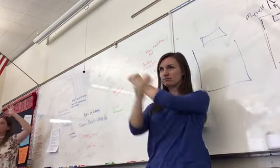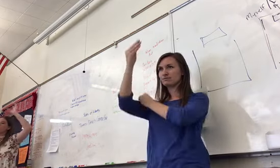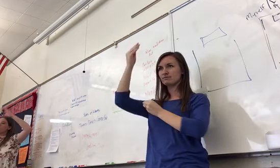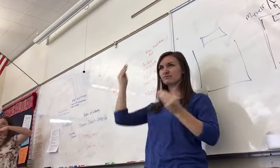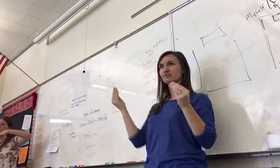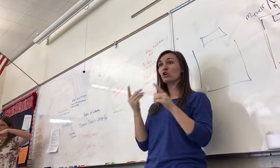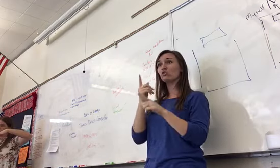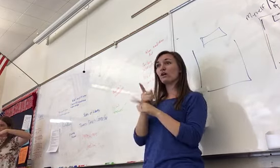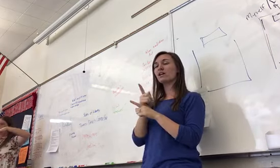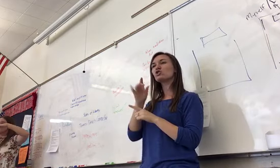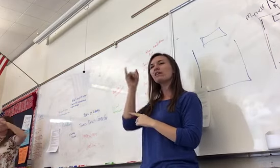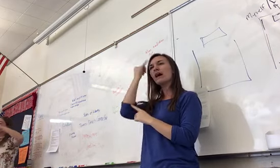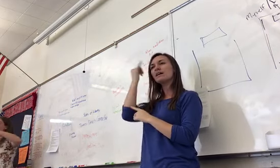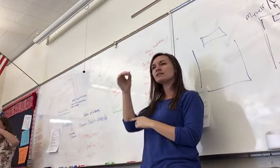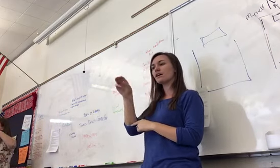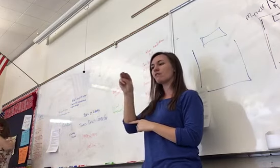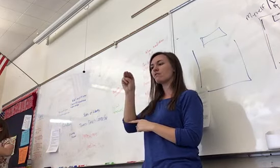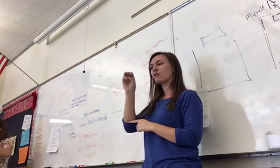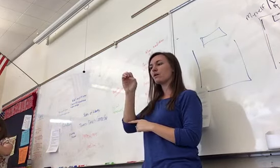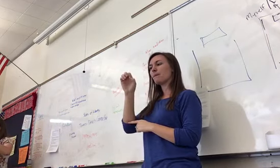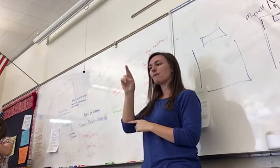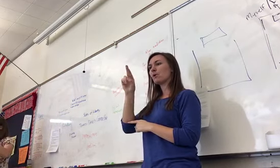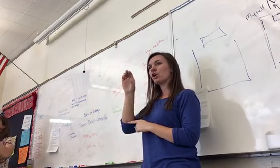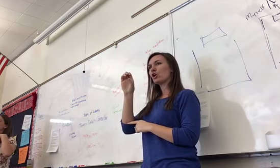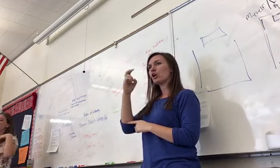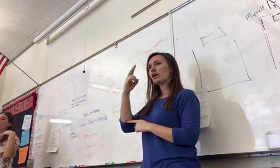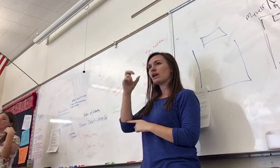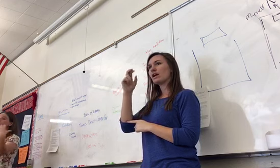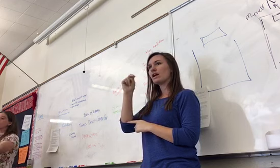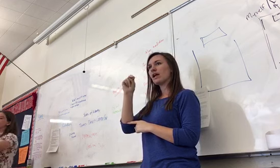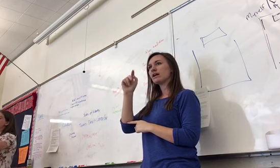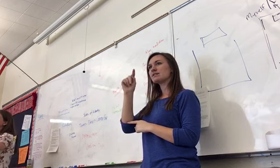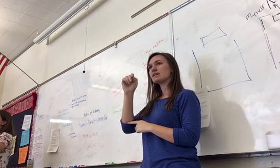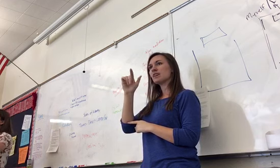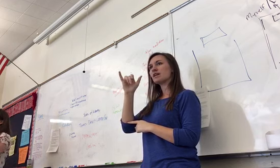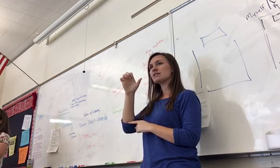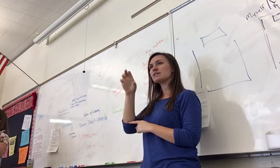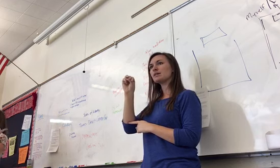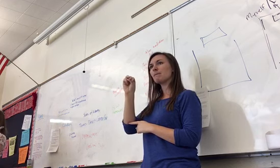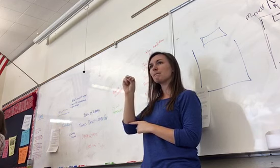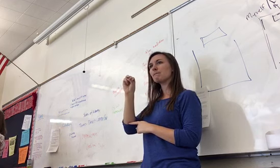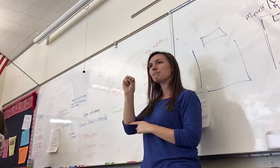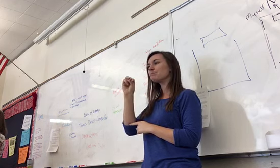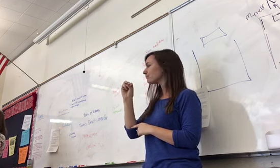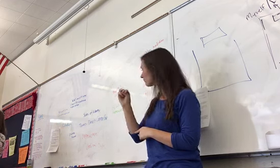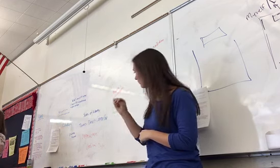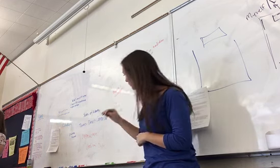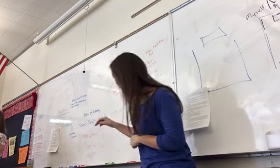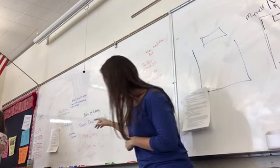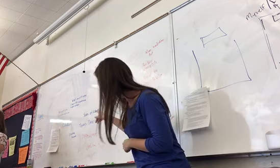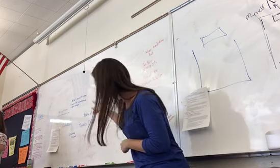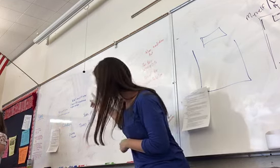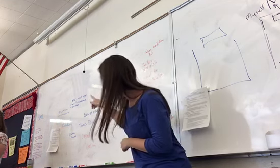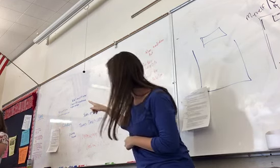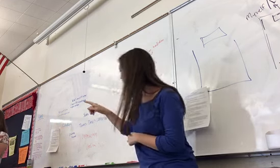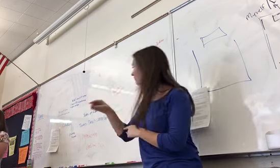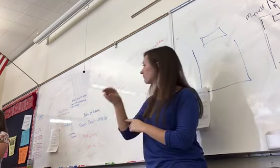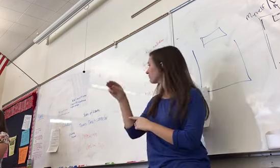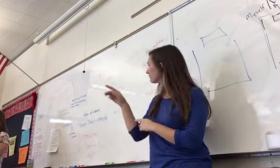powers. So what that means is you only trade, colonies are only allowed to trade within colonies. So